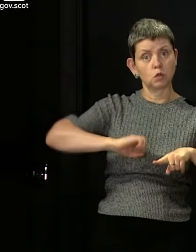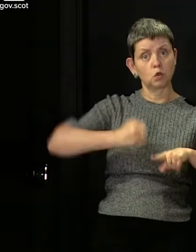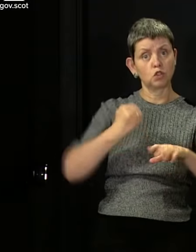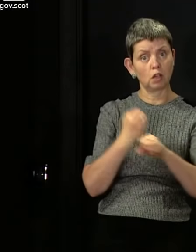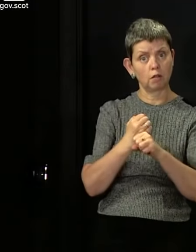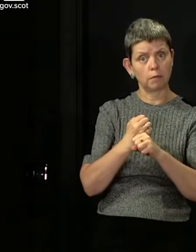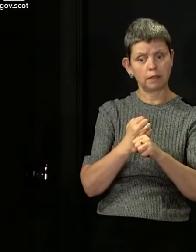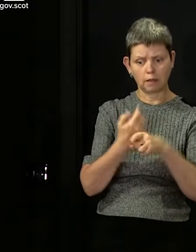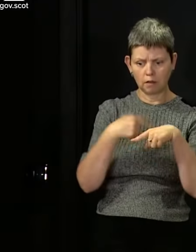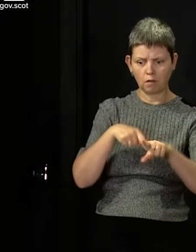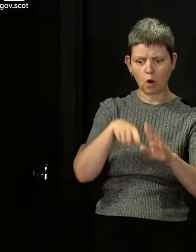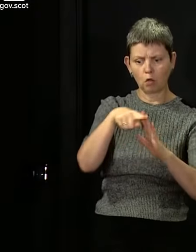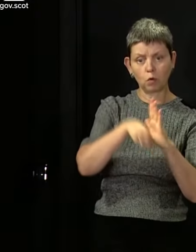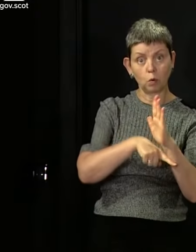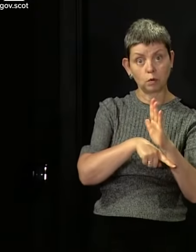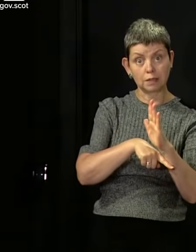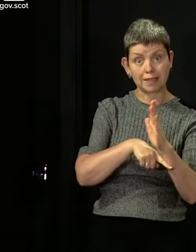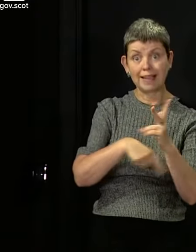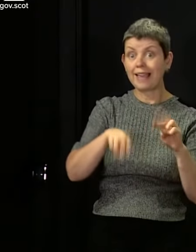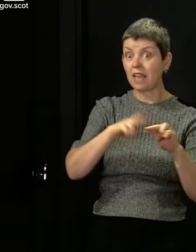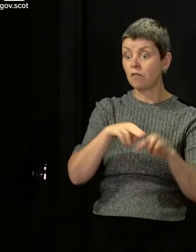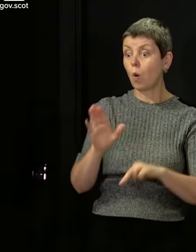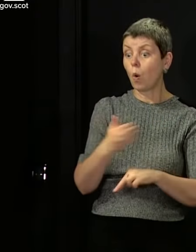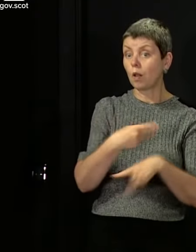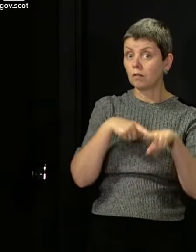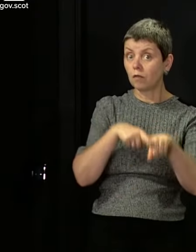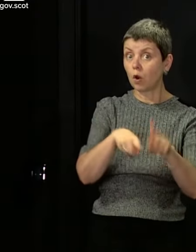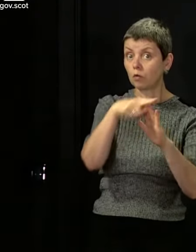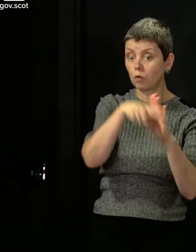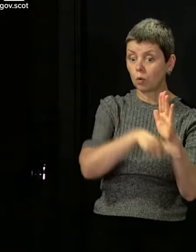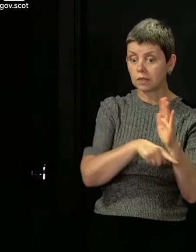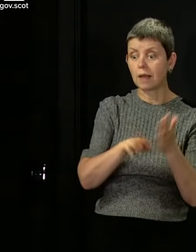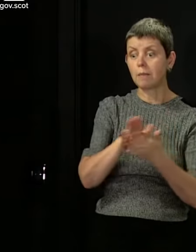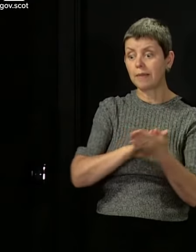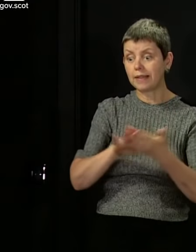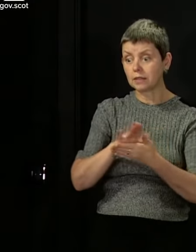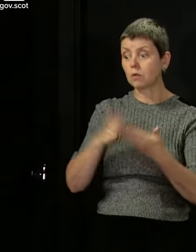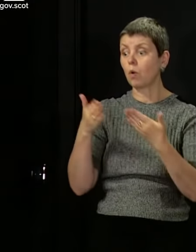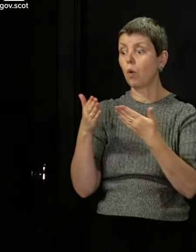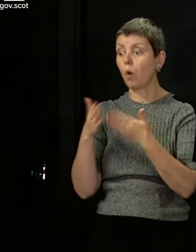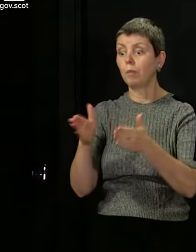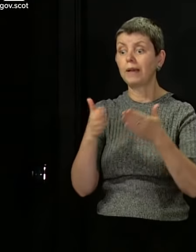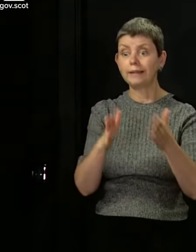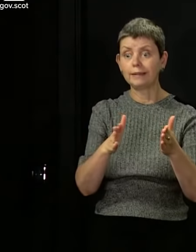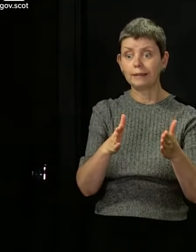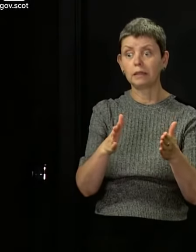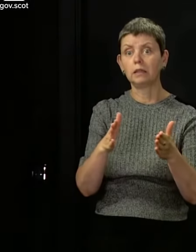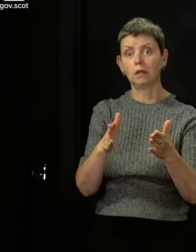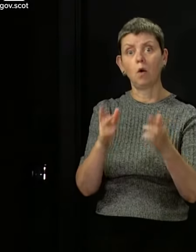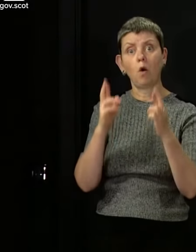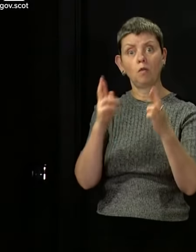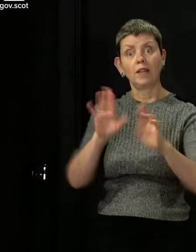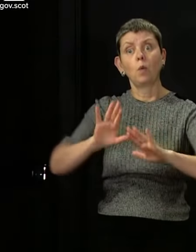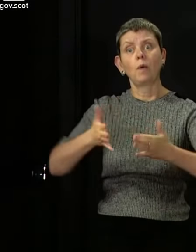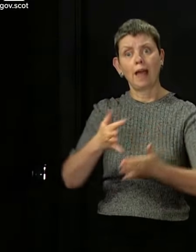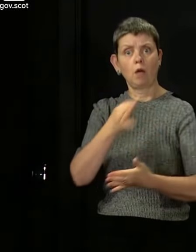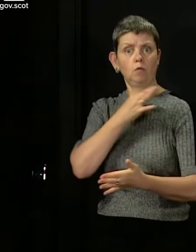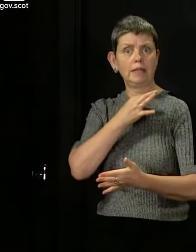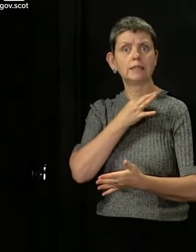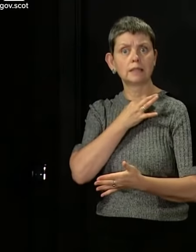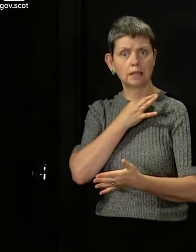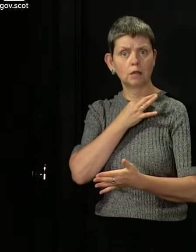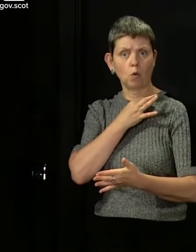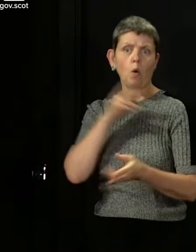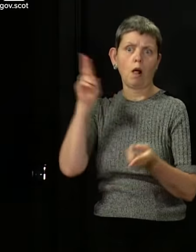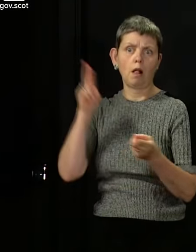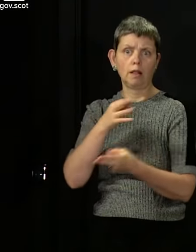here, then these openings can happen without the risk that Jason and I feel very nervous about. But we've